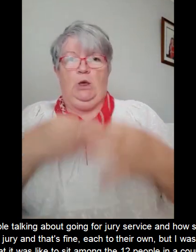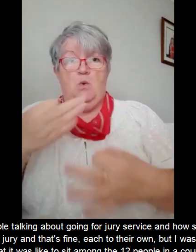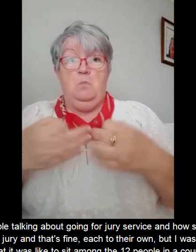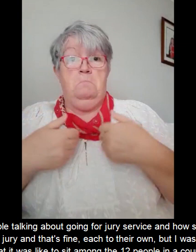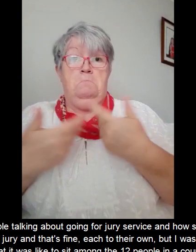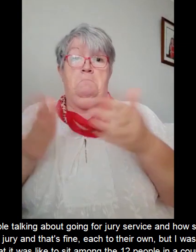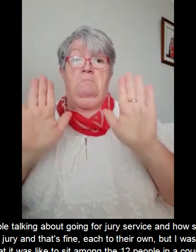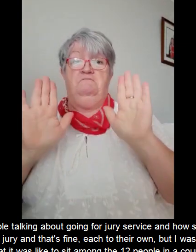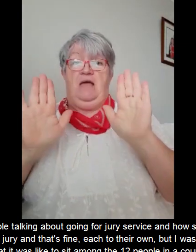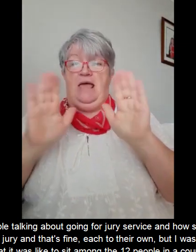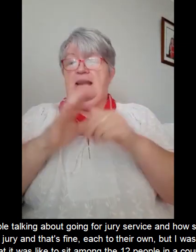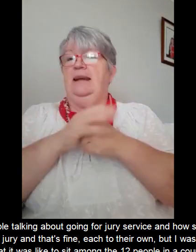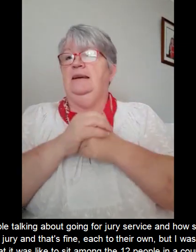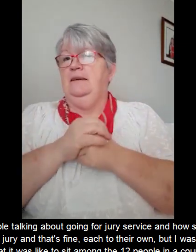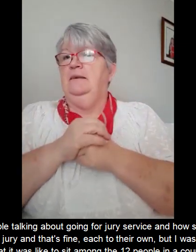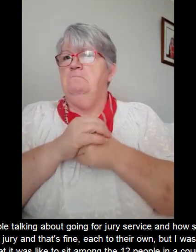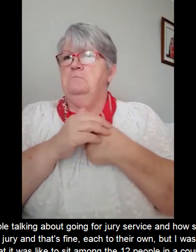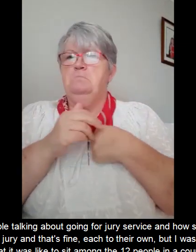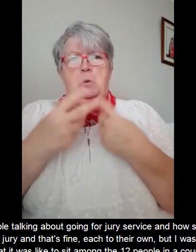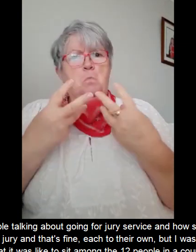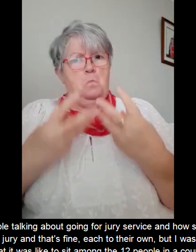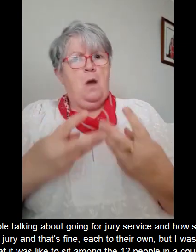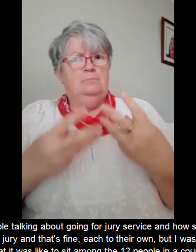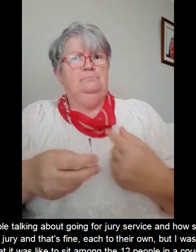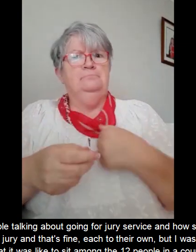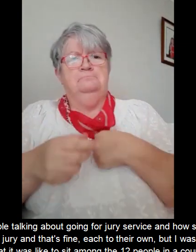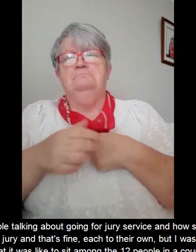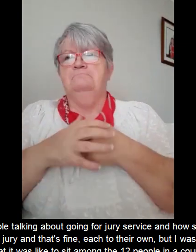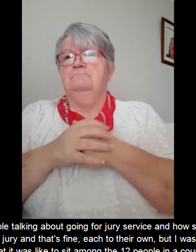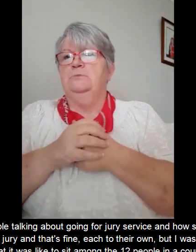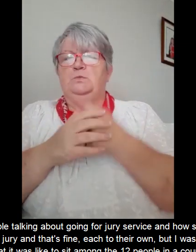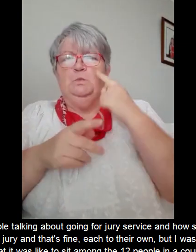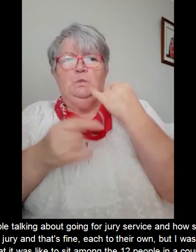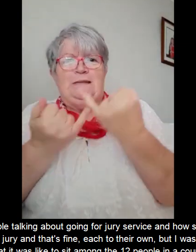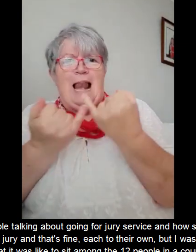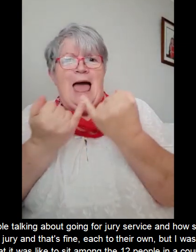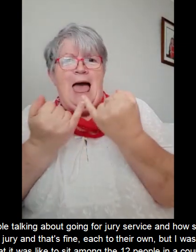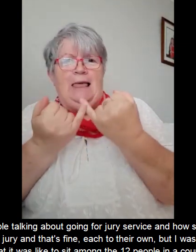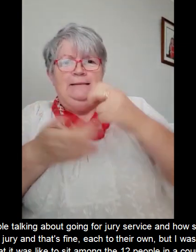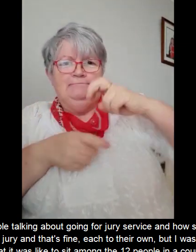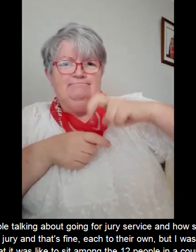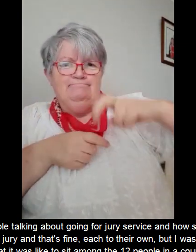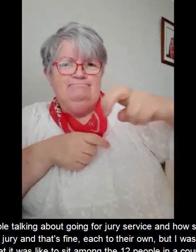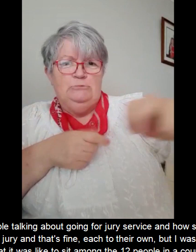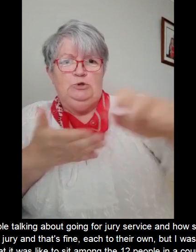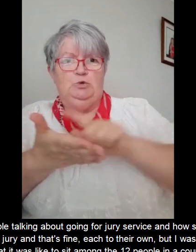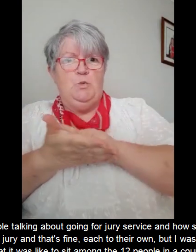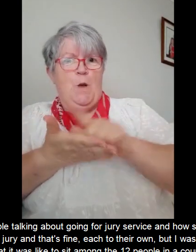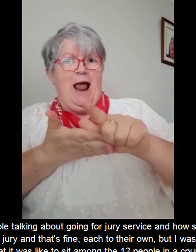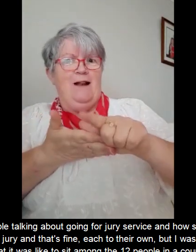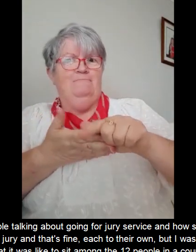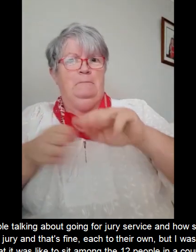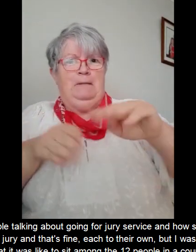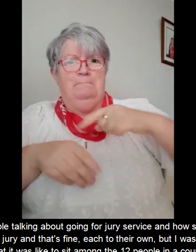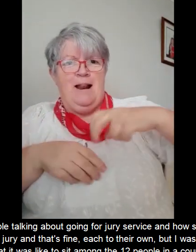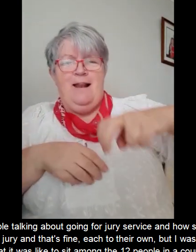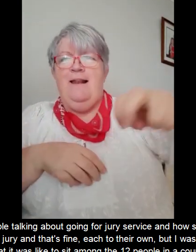serve jury and that's fine each of their own but I was really excited to see what it was like to sit among the 12 people in a courtroom.